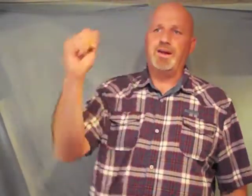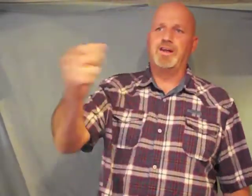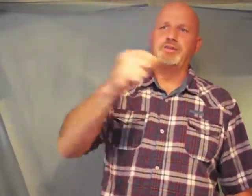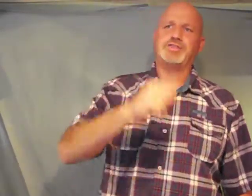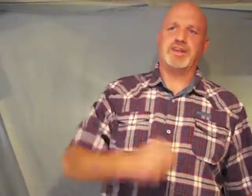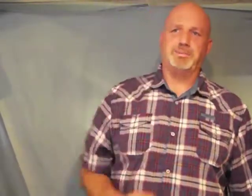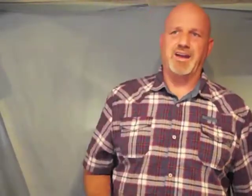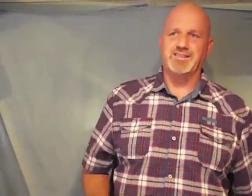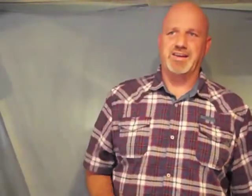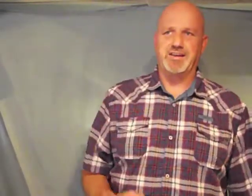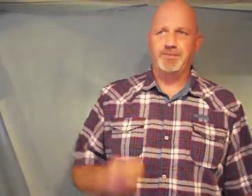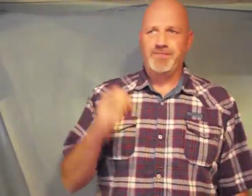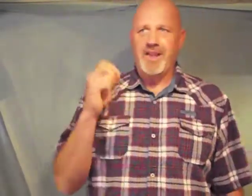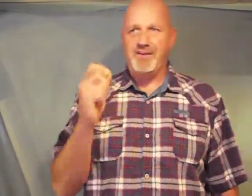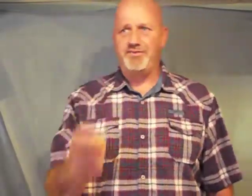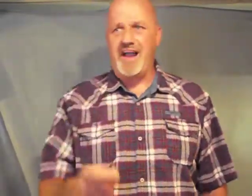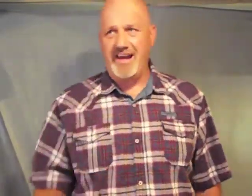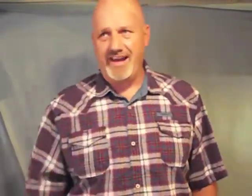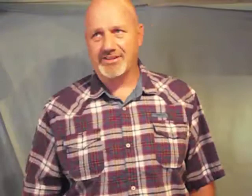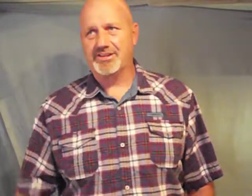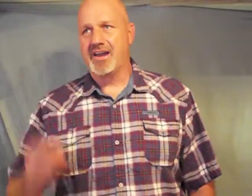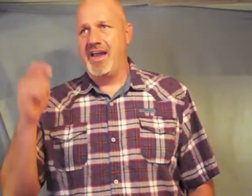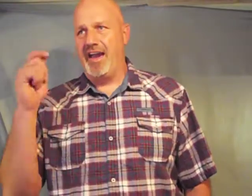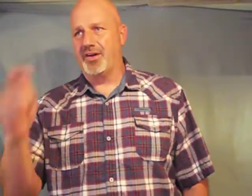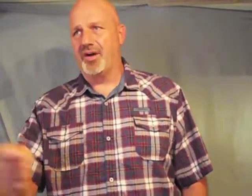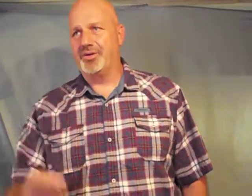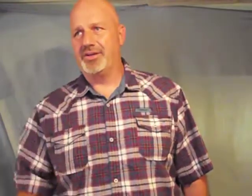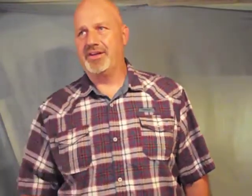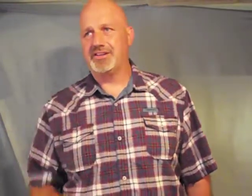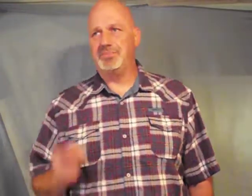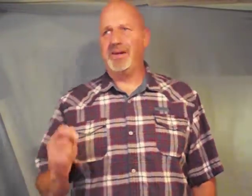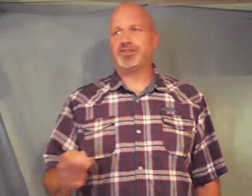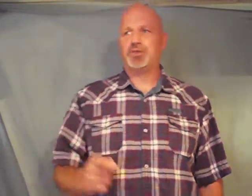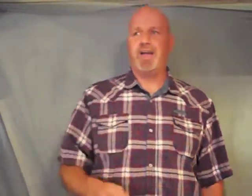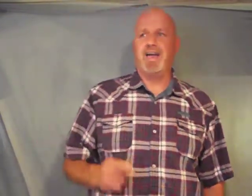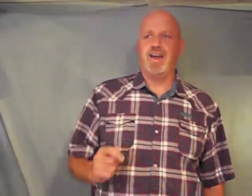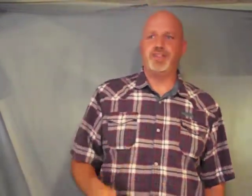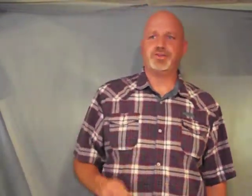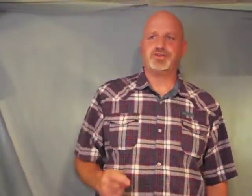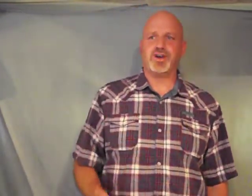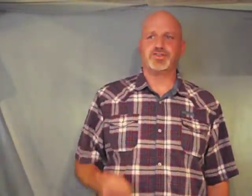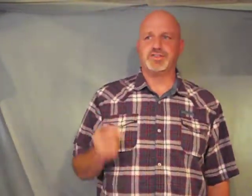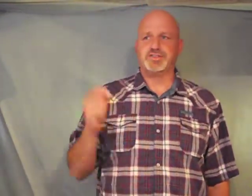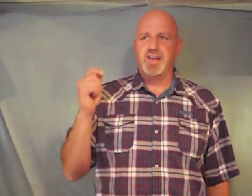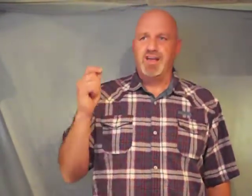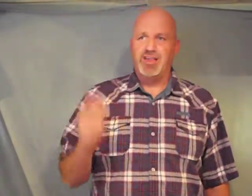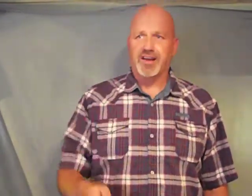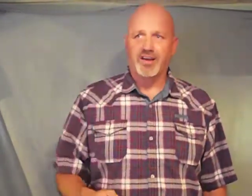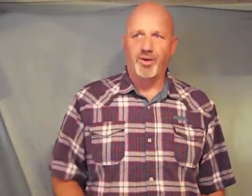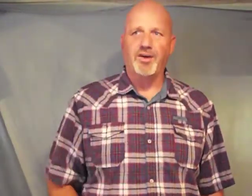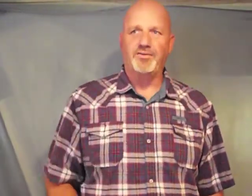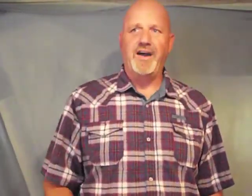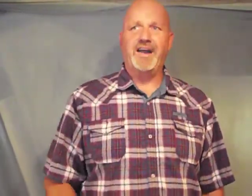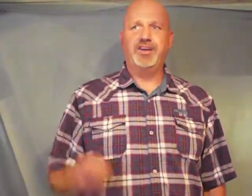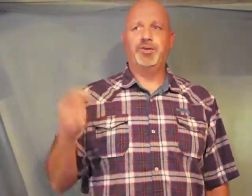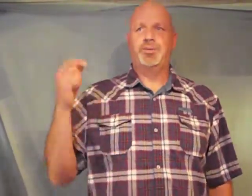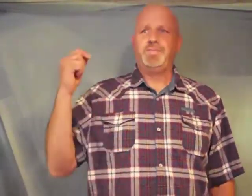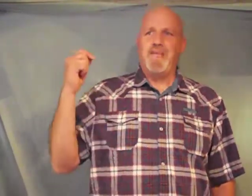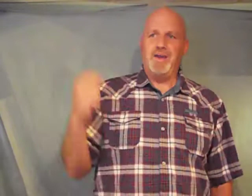lose the blessing of finances and growth to this ministry and other churches that glorify you and